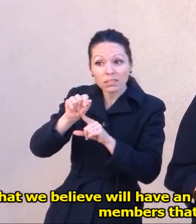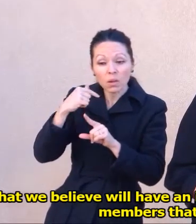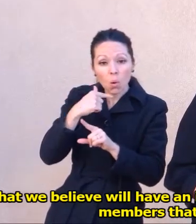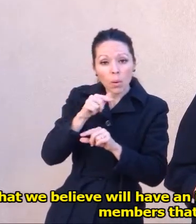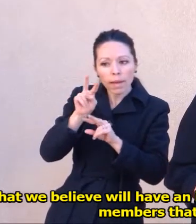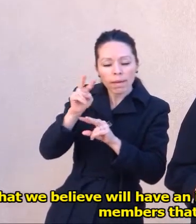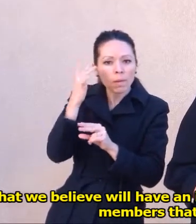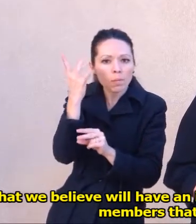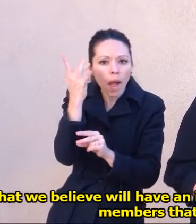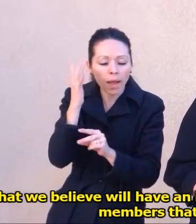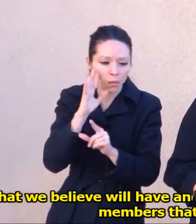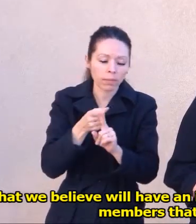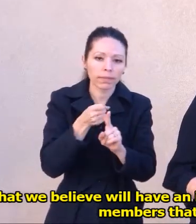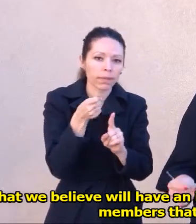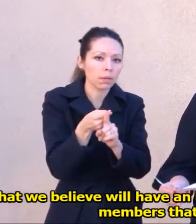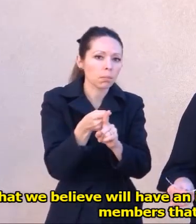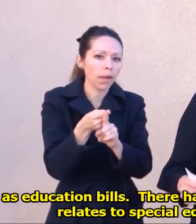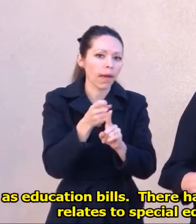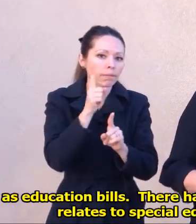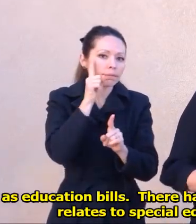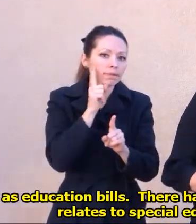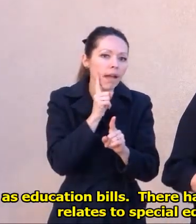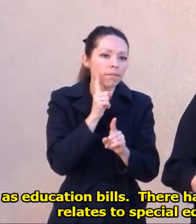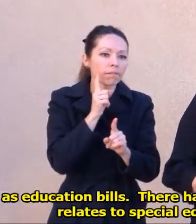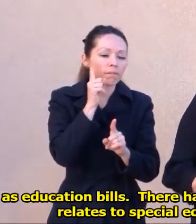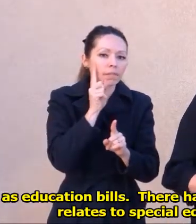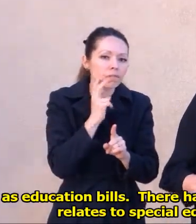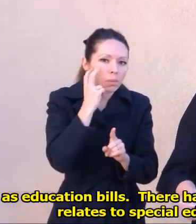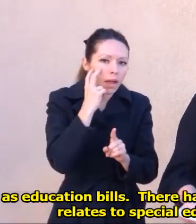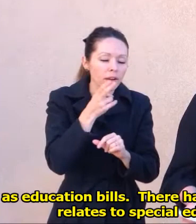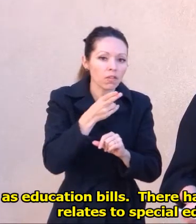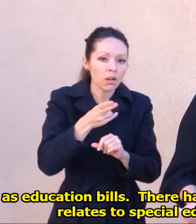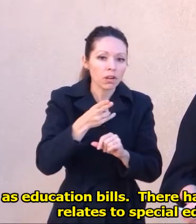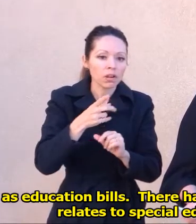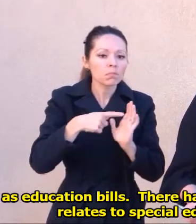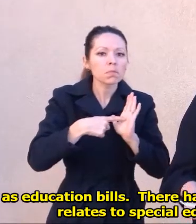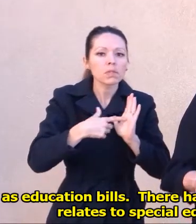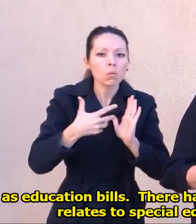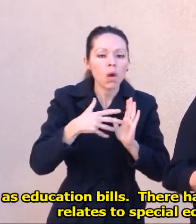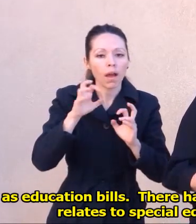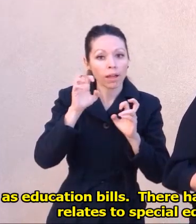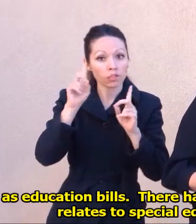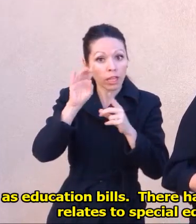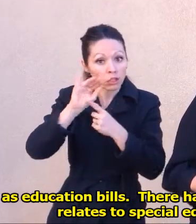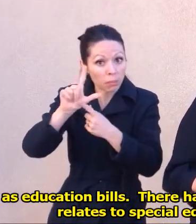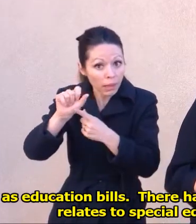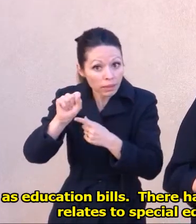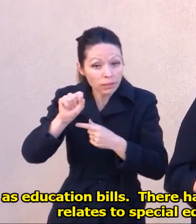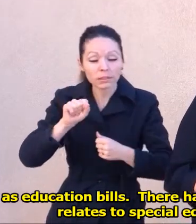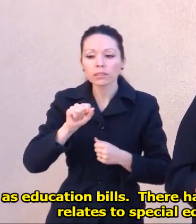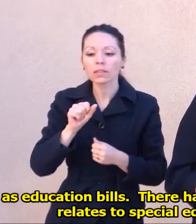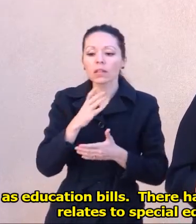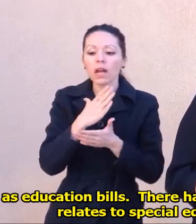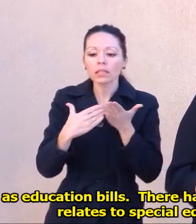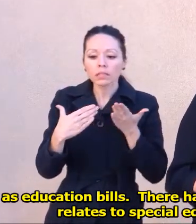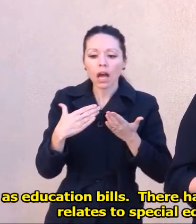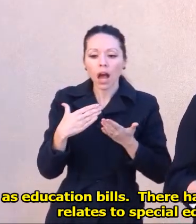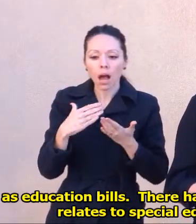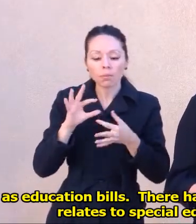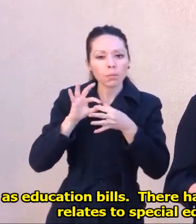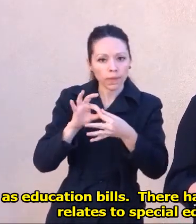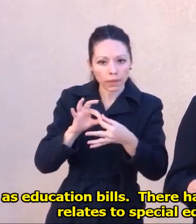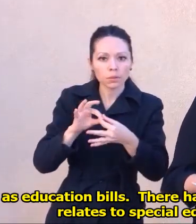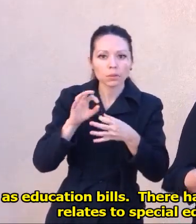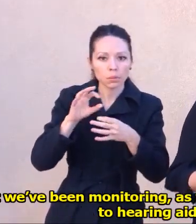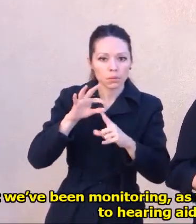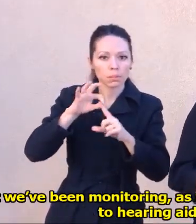the community members that we serve, such as education bills, there have been a couple of bills as it relates to special